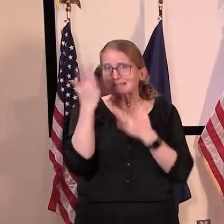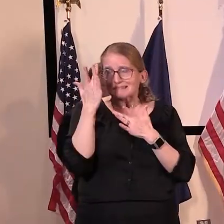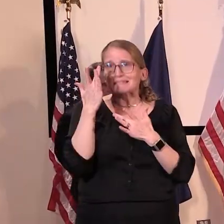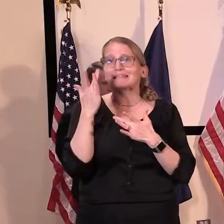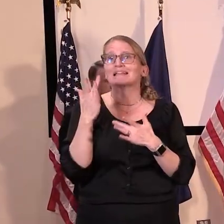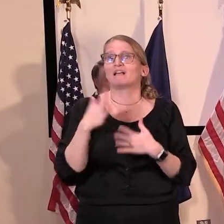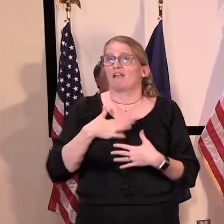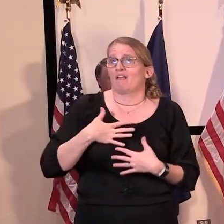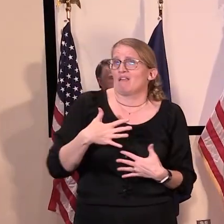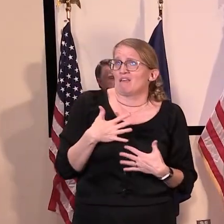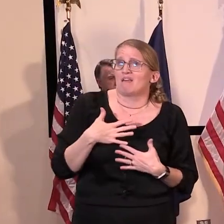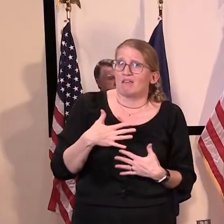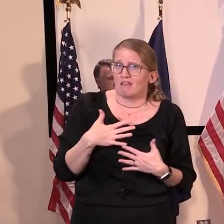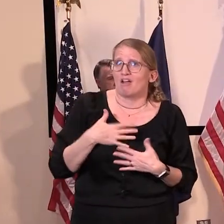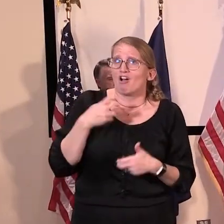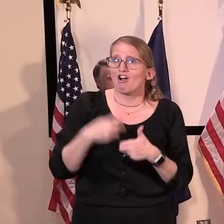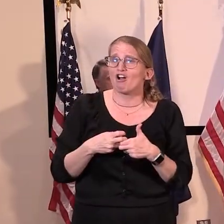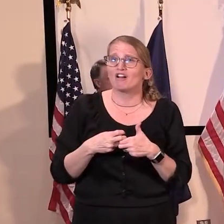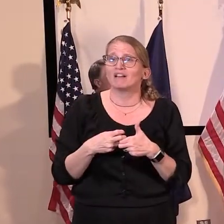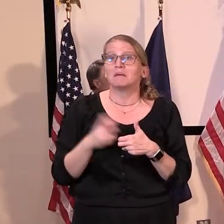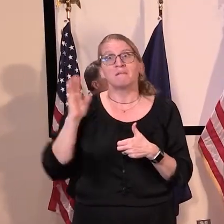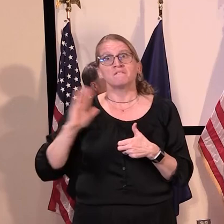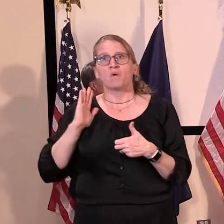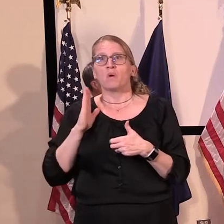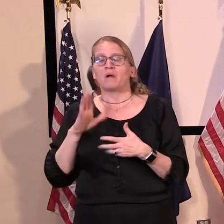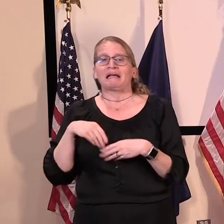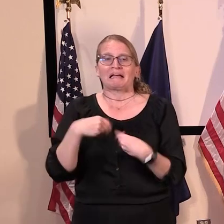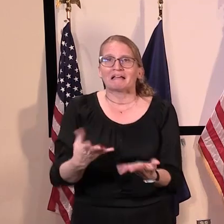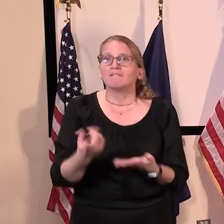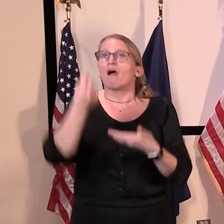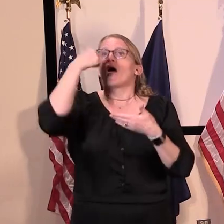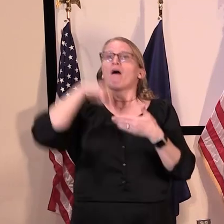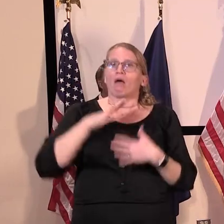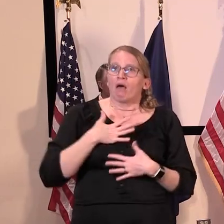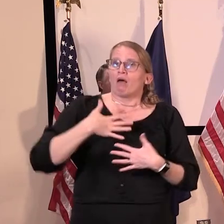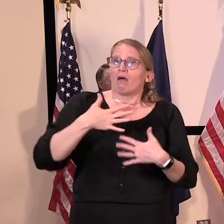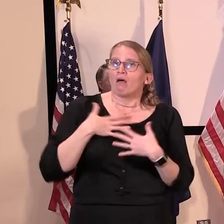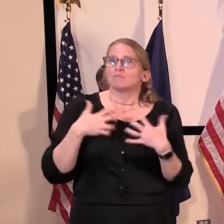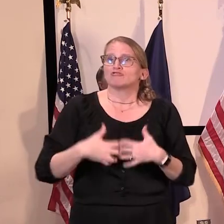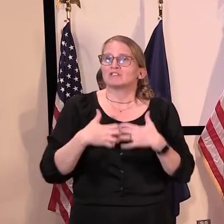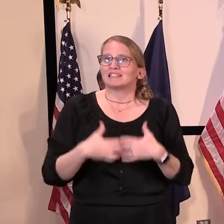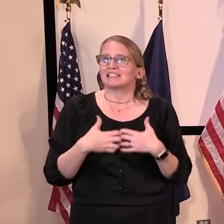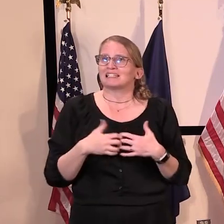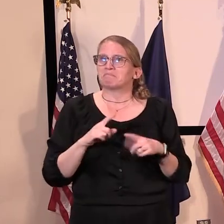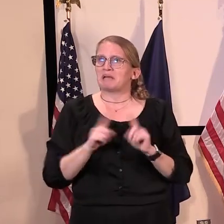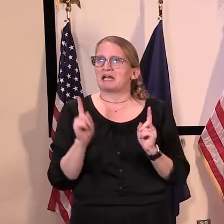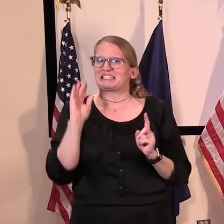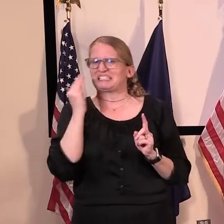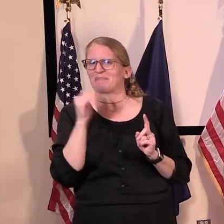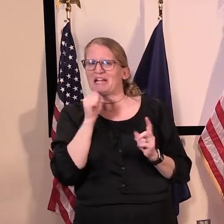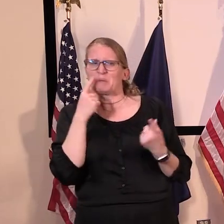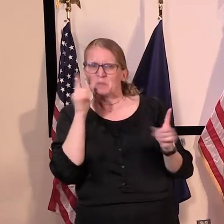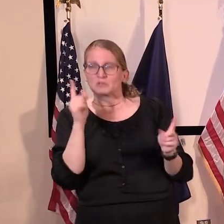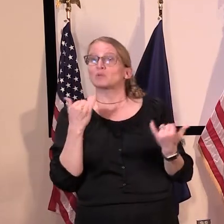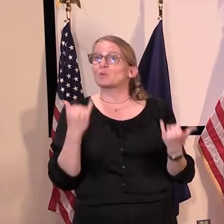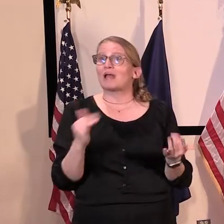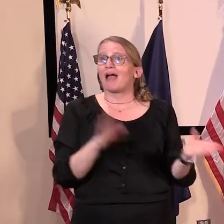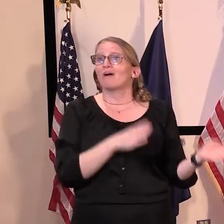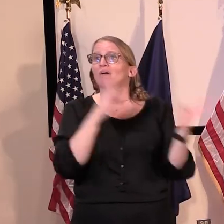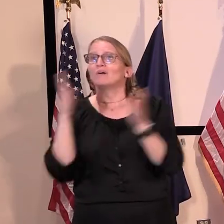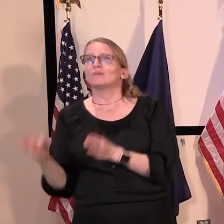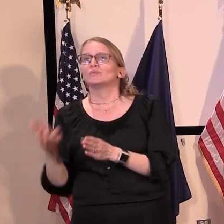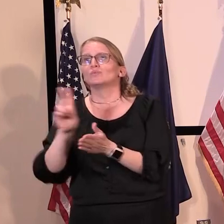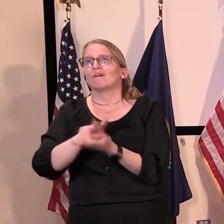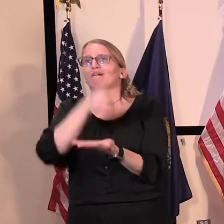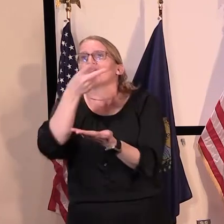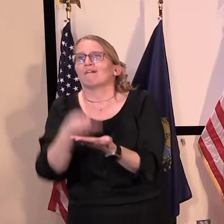here in Vermont and if you're finding any success with that. Right. So you're referring to what's called prone